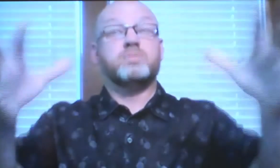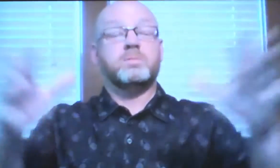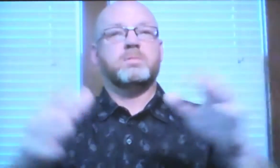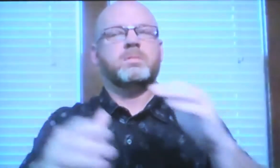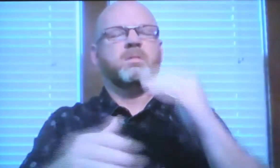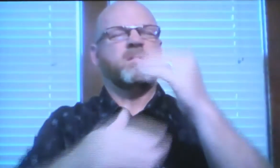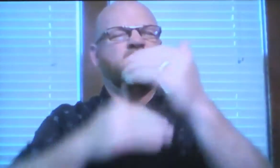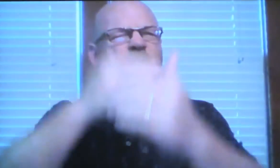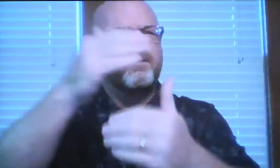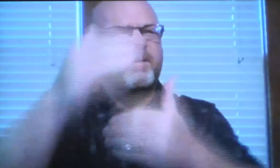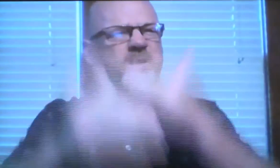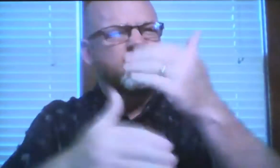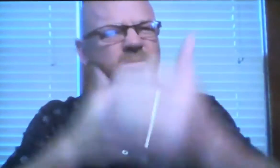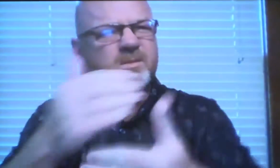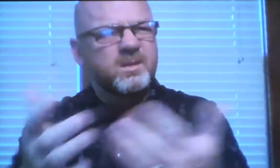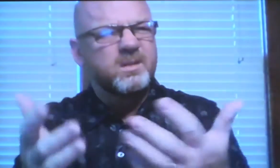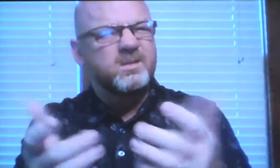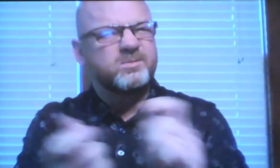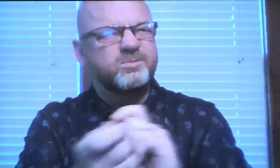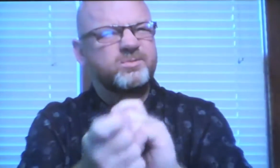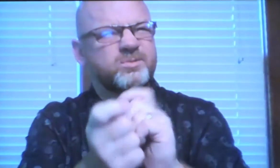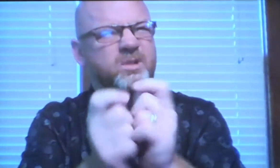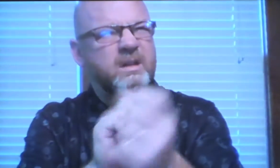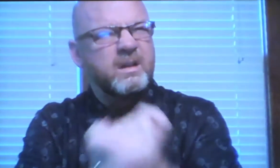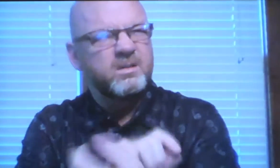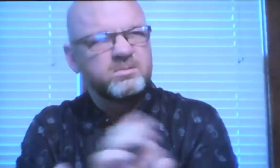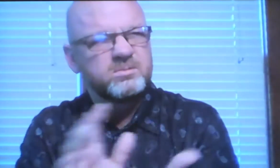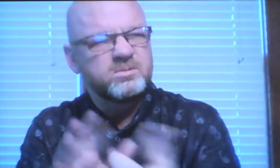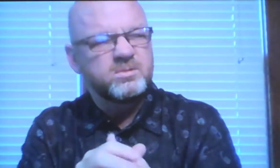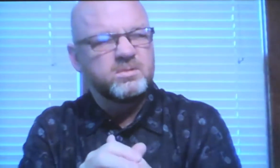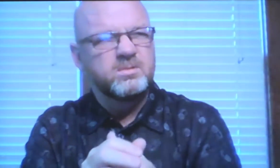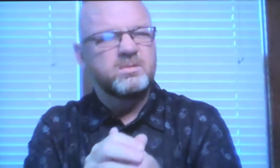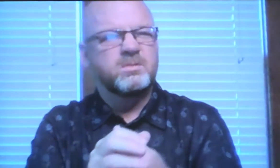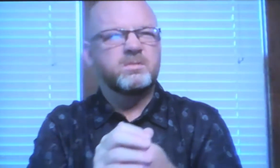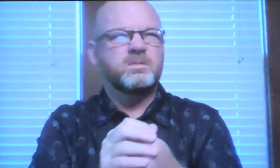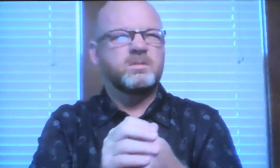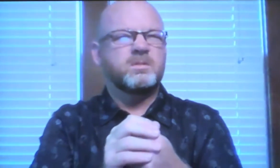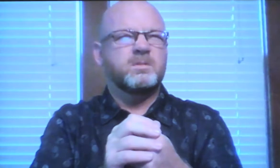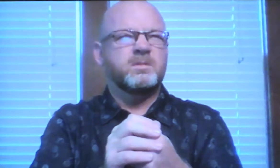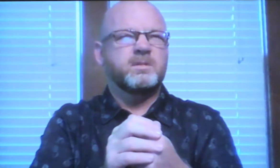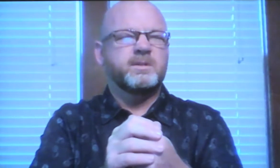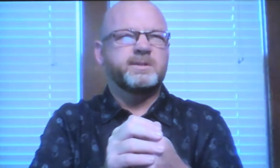And they grew. And that was the process. But over time things began to change.